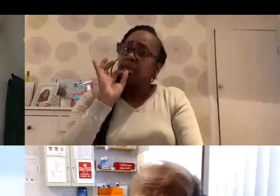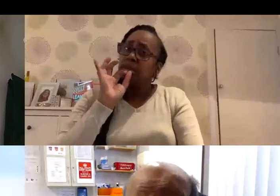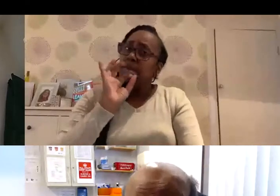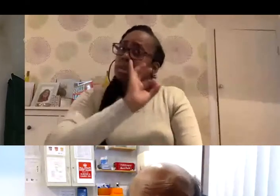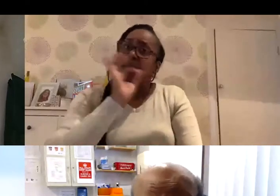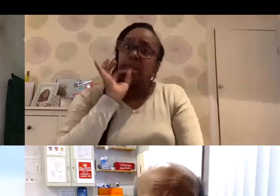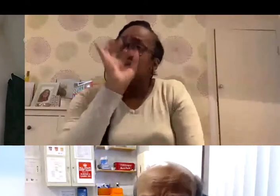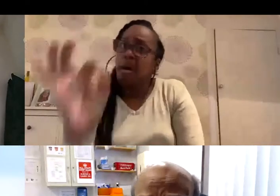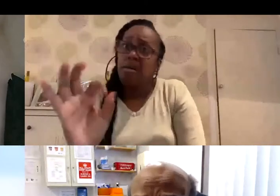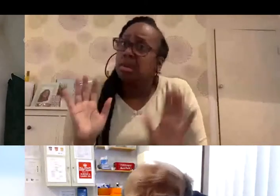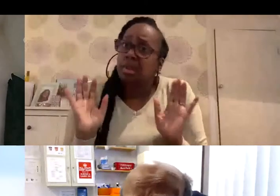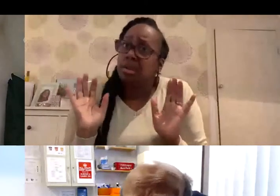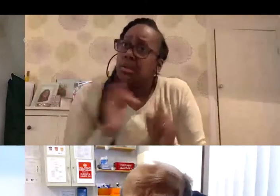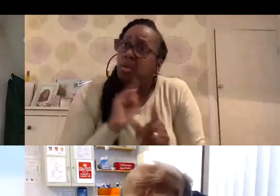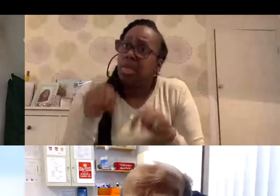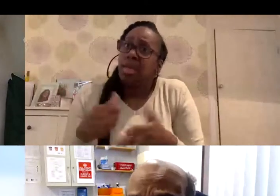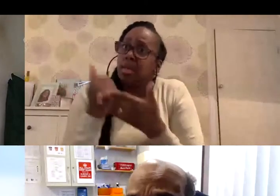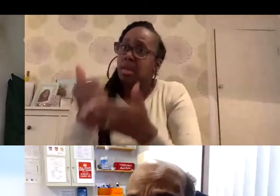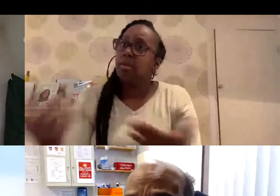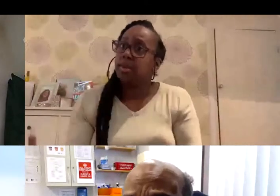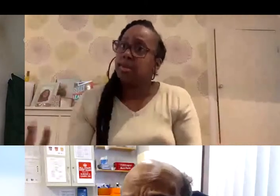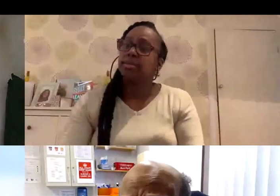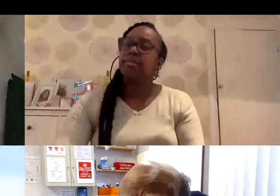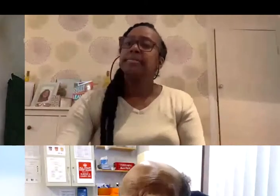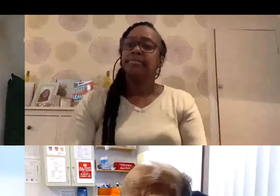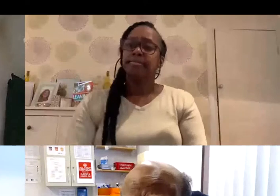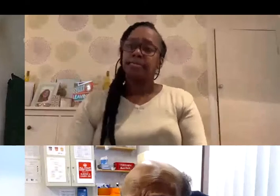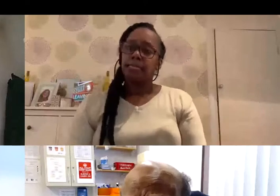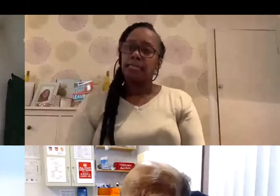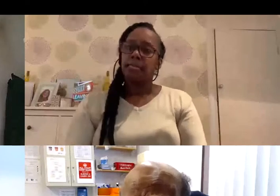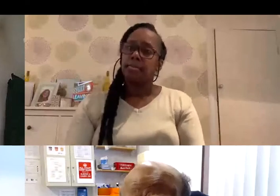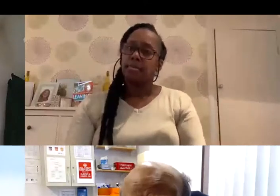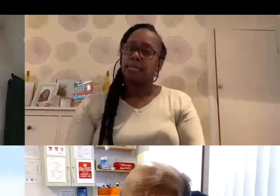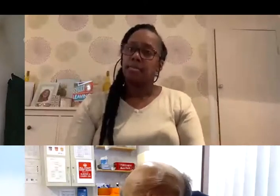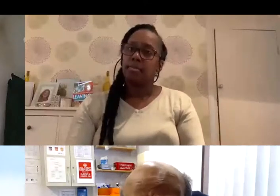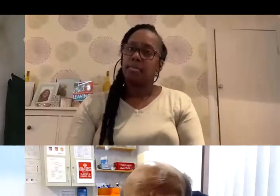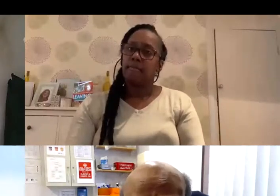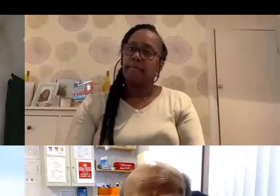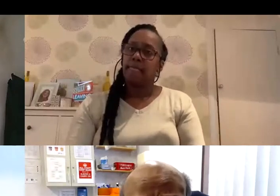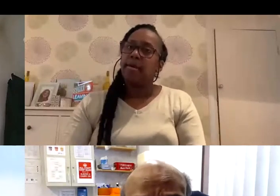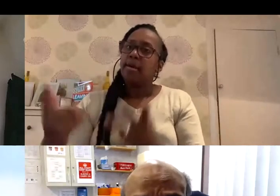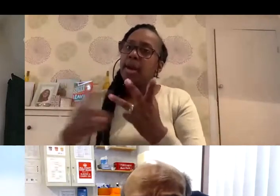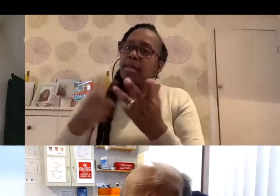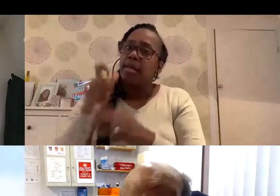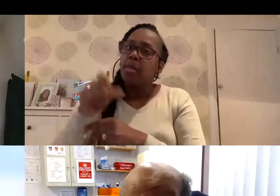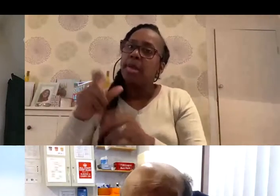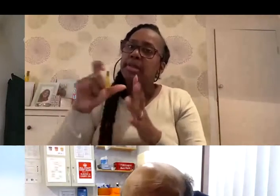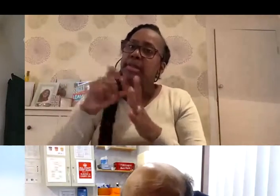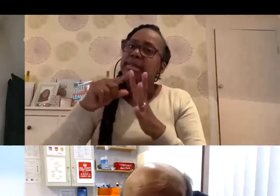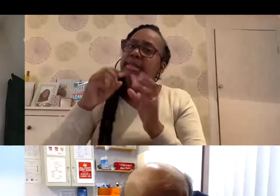We are here to answer it. Thank you, Basah. That's great. And I'll just add, we do have Debbie Calver here on the line, because